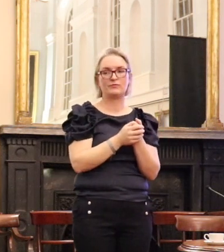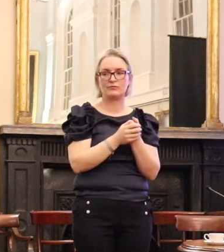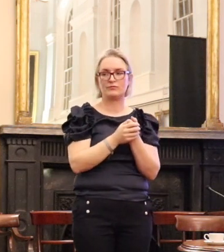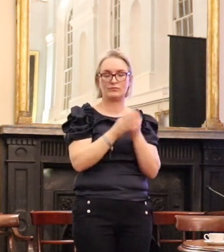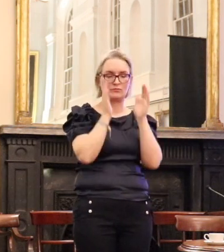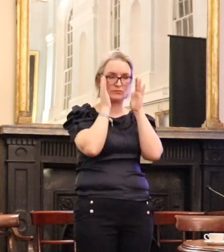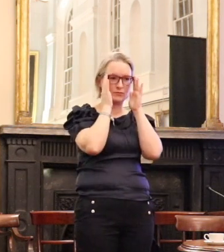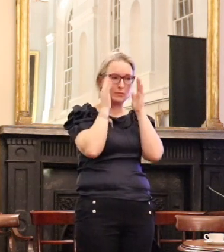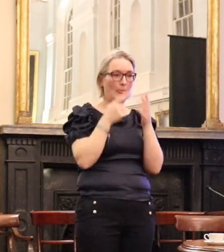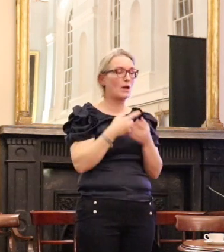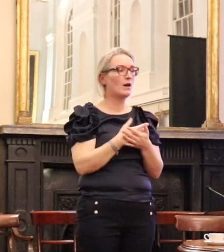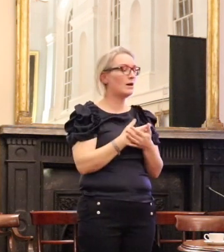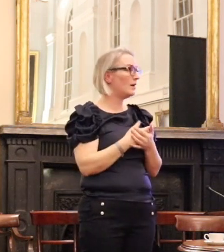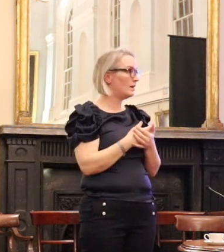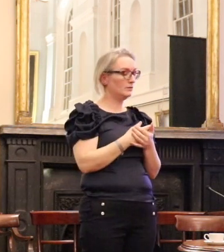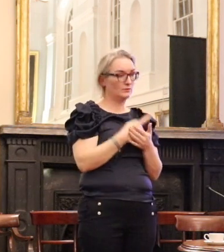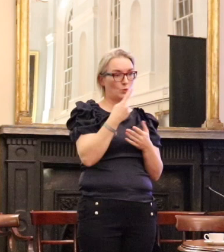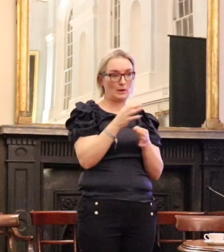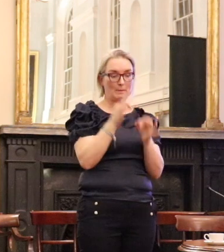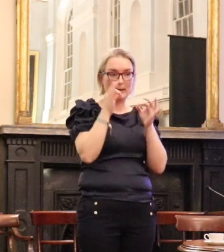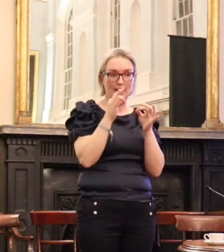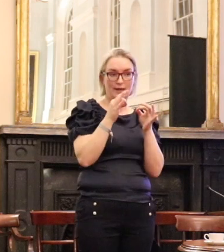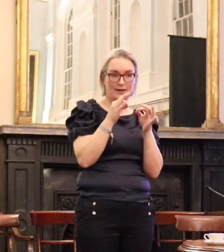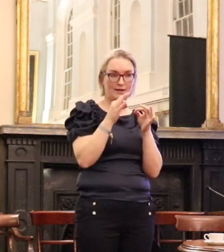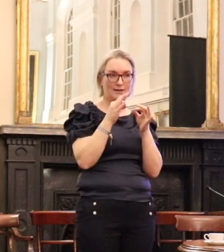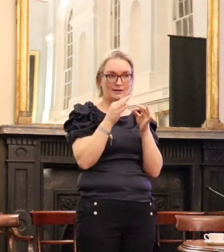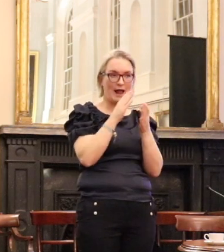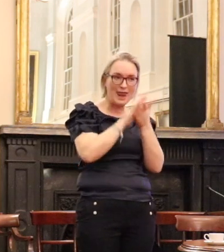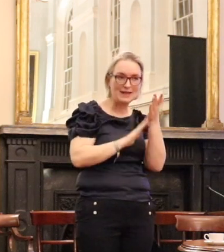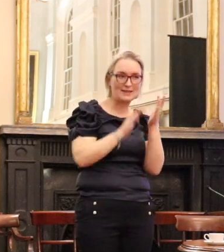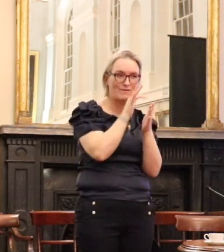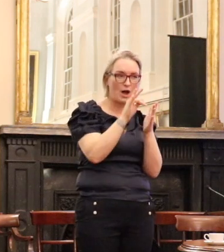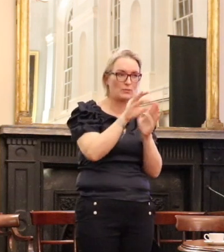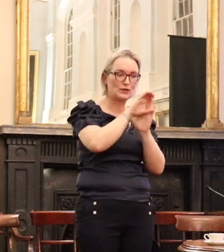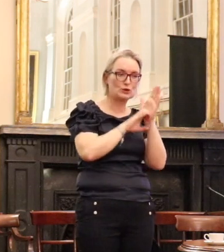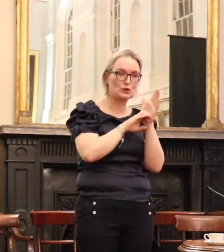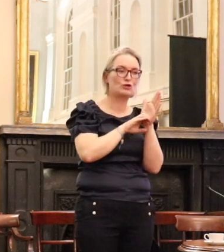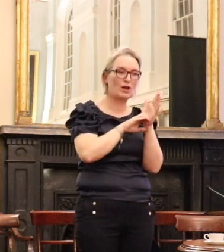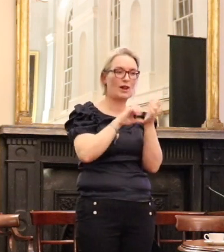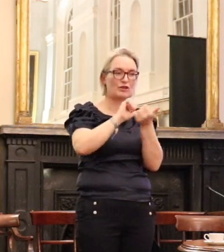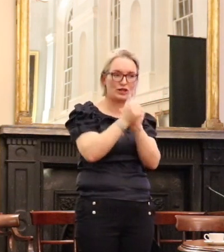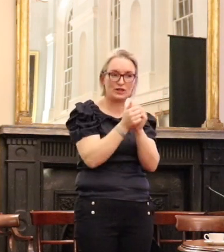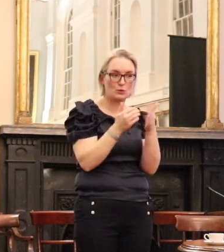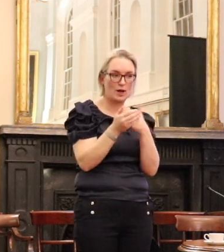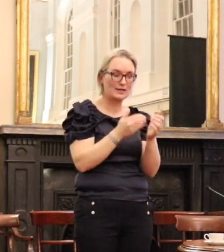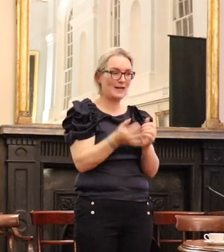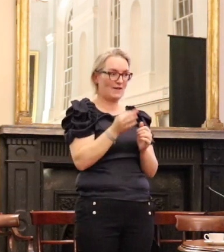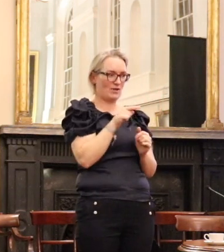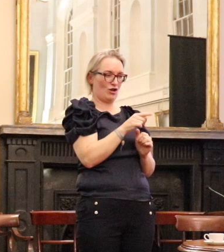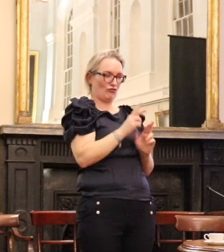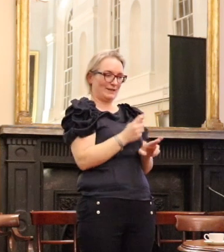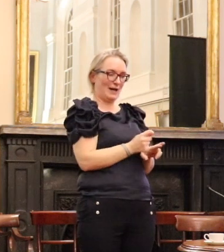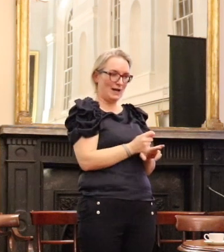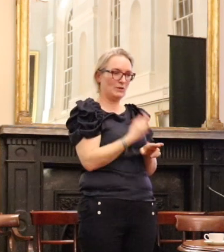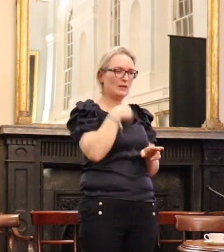and one of the great lessons about the constitutional campaign if it's the right campaign and if it's the right vote is that it puts together